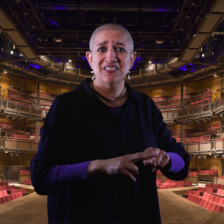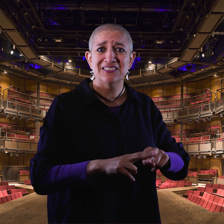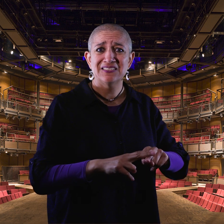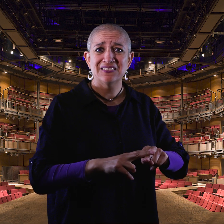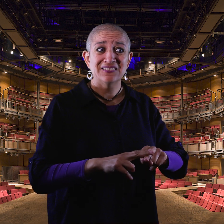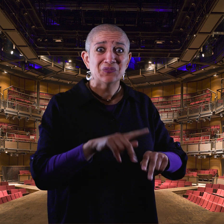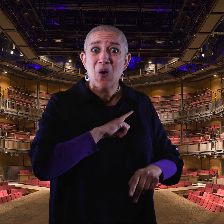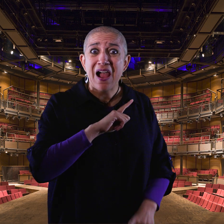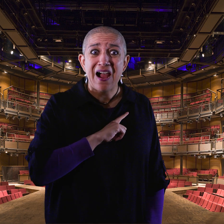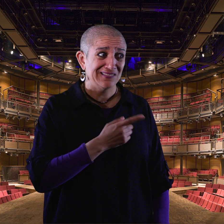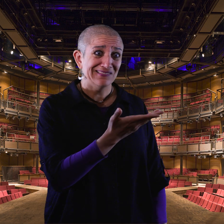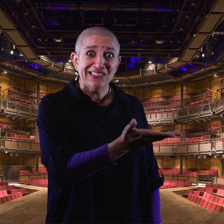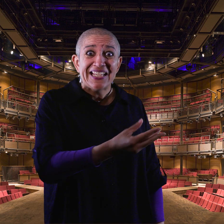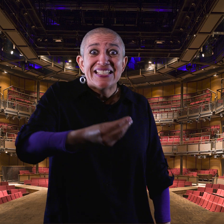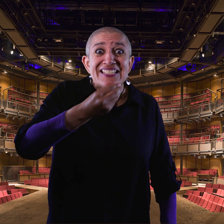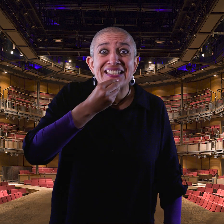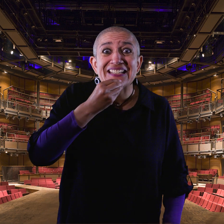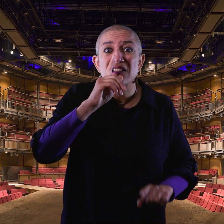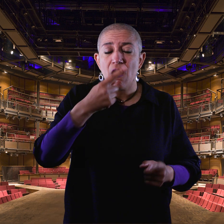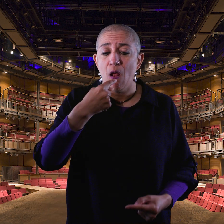Unable to eat solids or wear clothing or go to work.